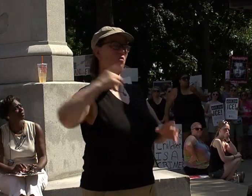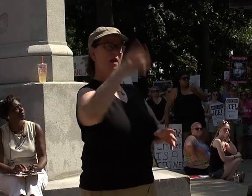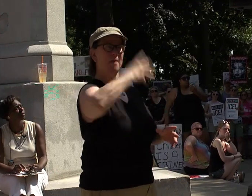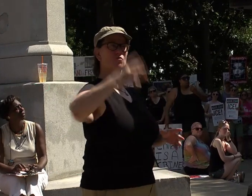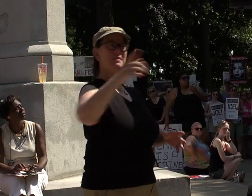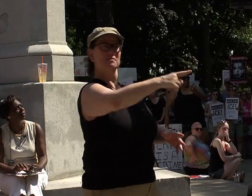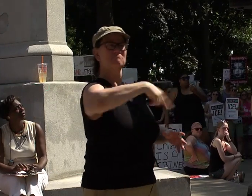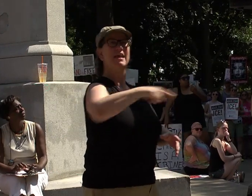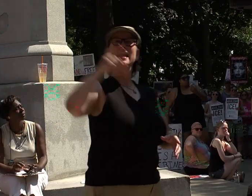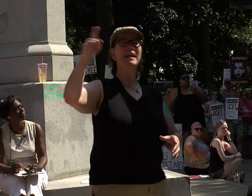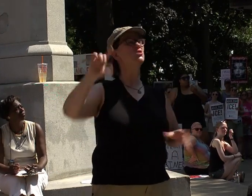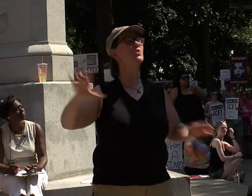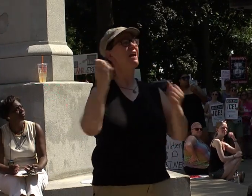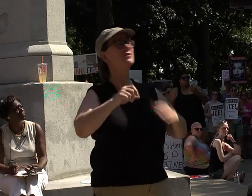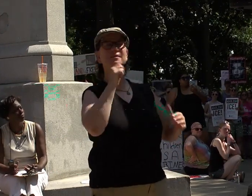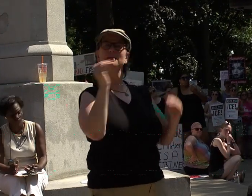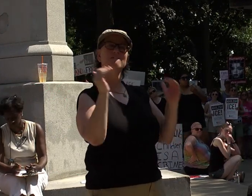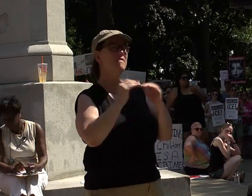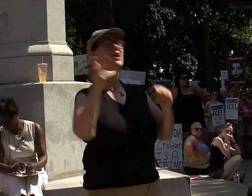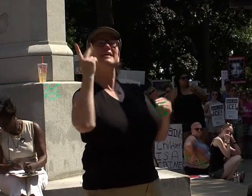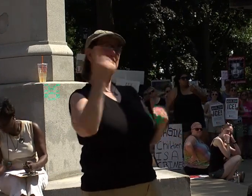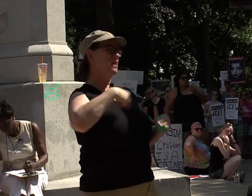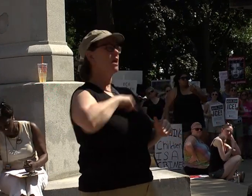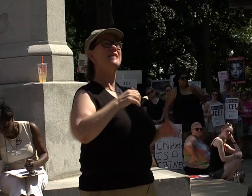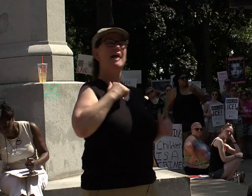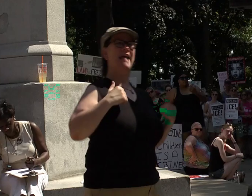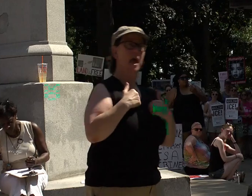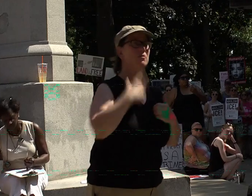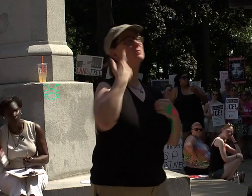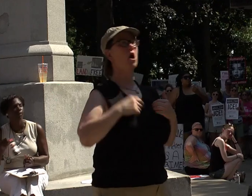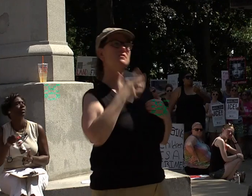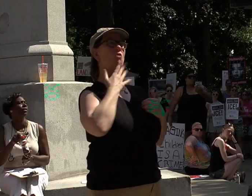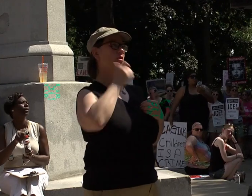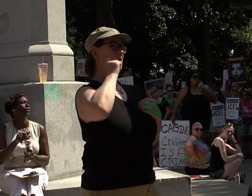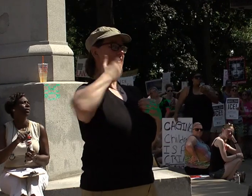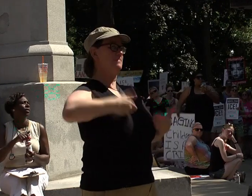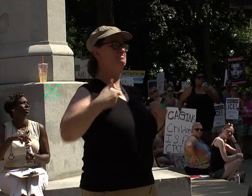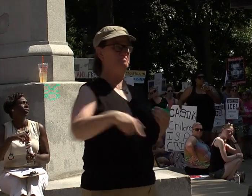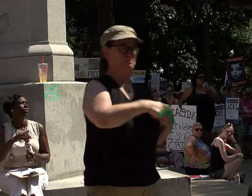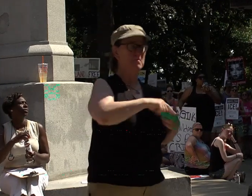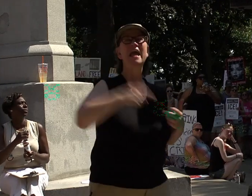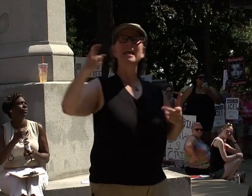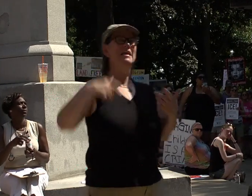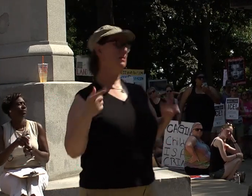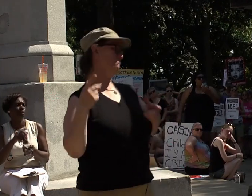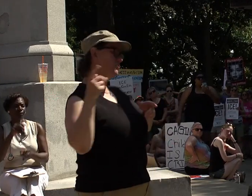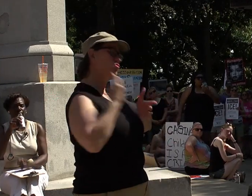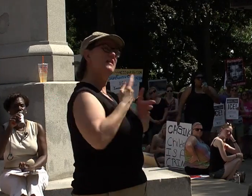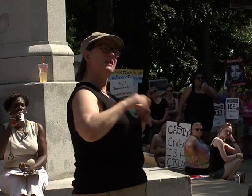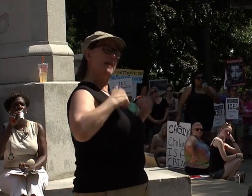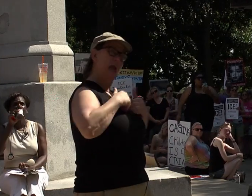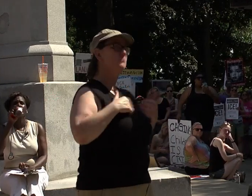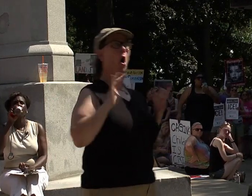animals because of the color of our skin. He persecutes us as if we were criminals when all we want to do is work, to give a better